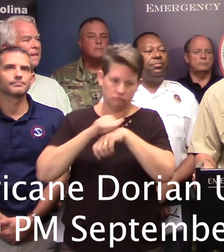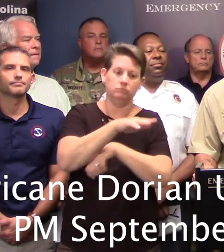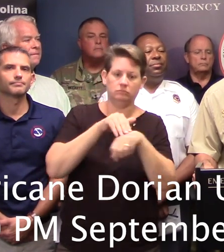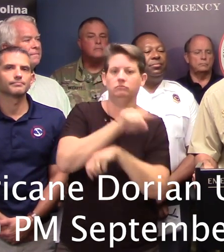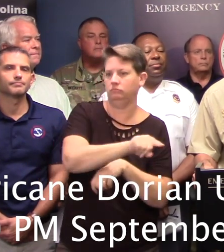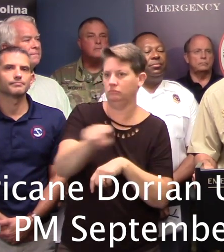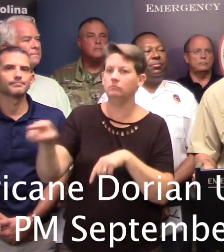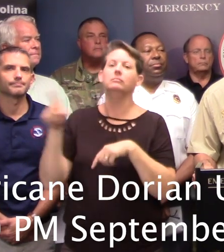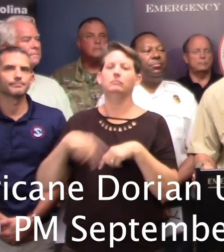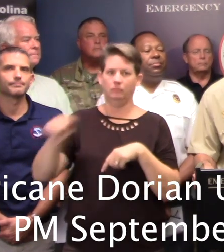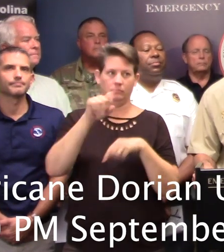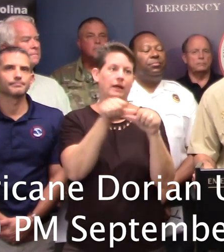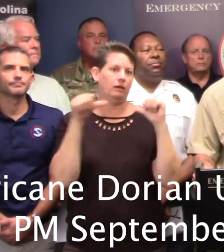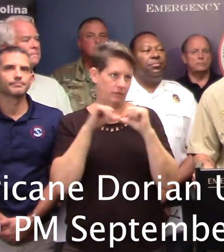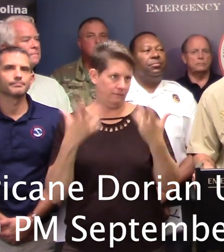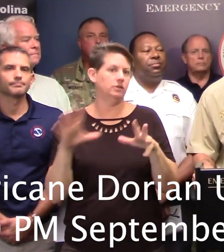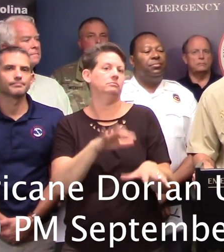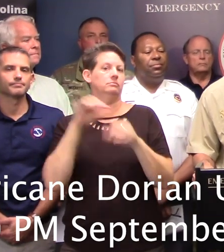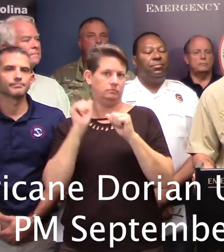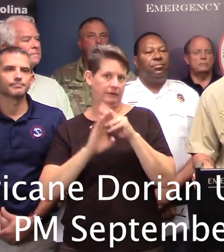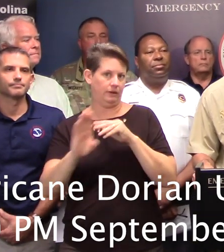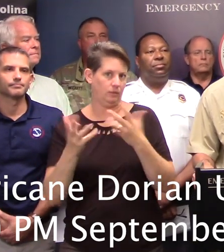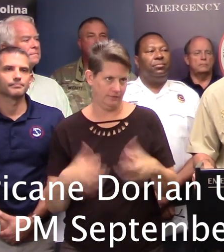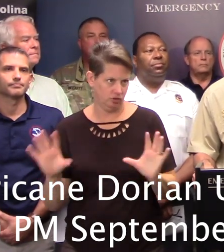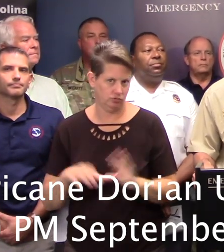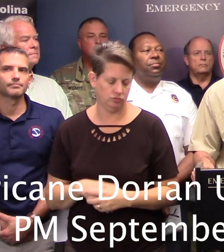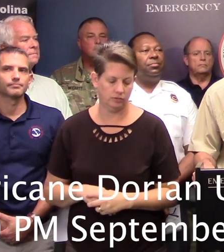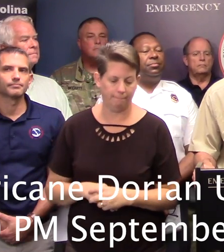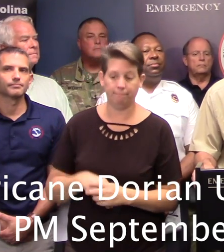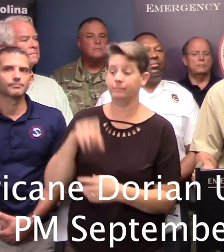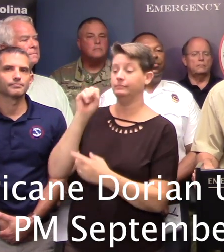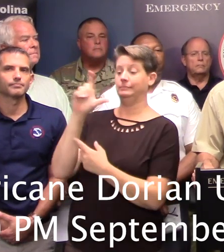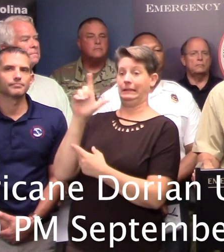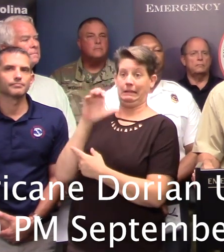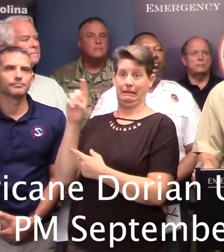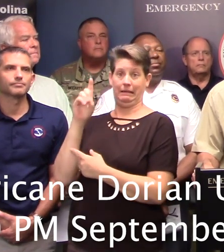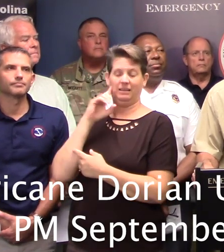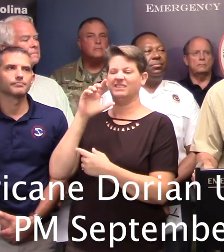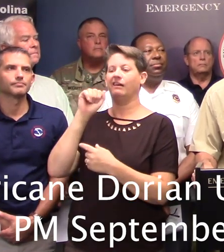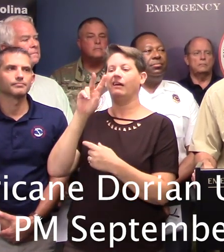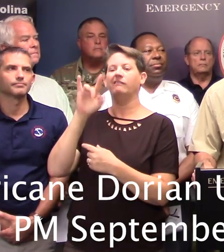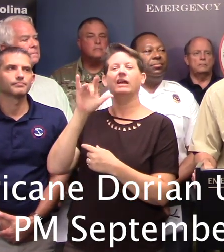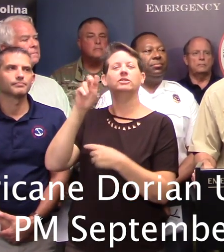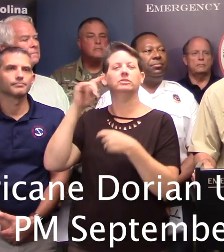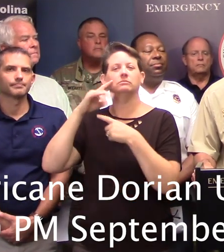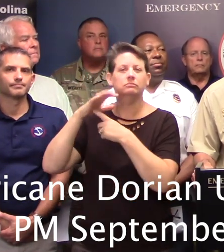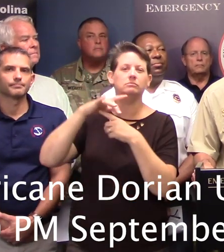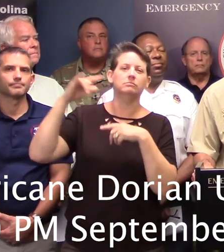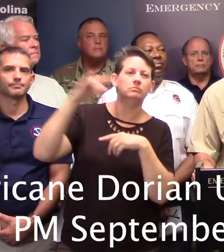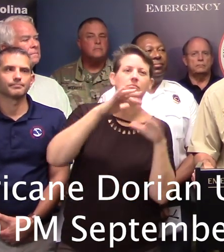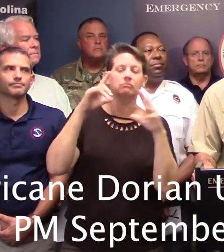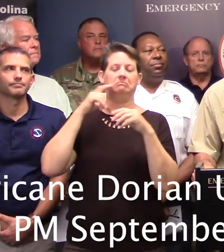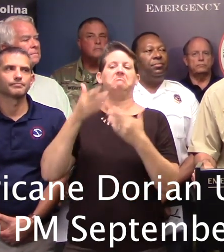areas that have been evacuated. We have SLED's aviation assets are also available to assist